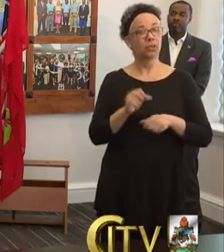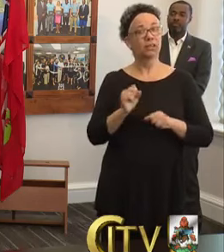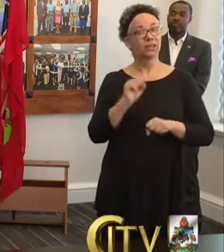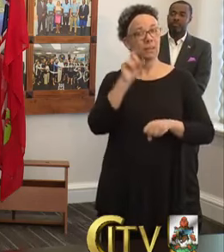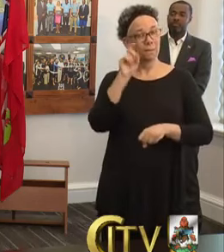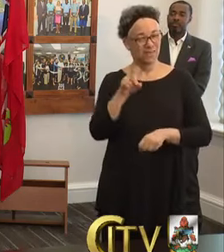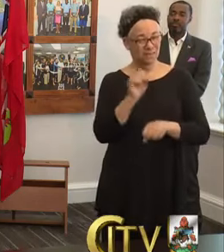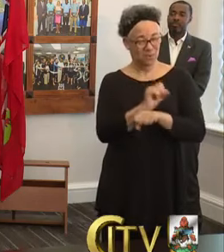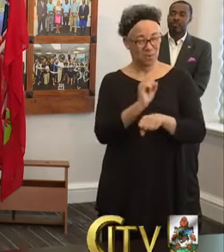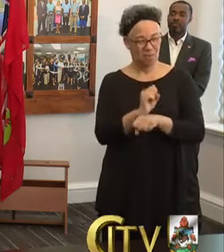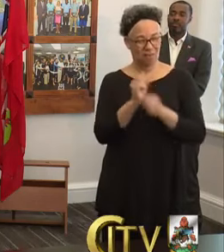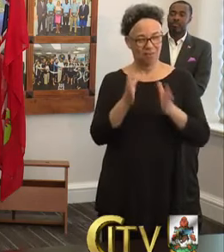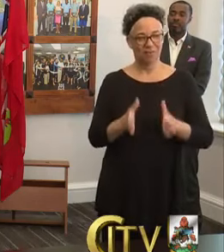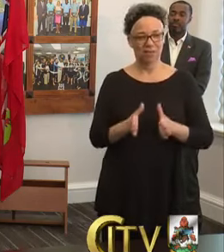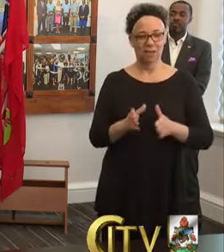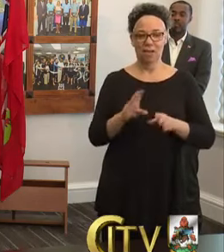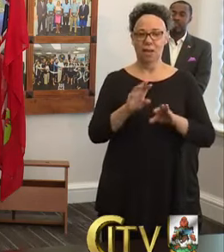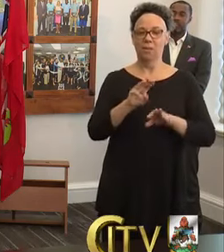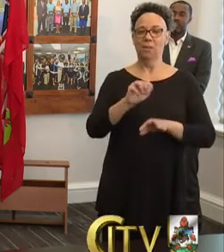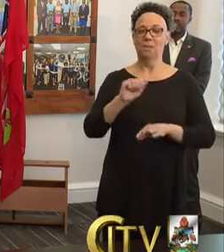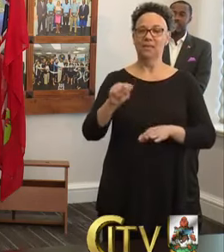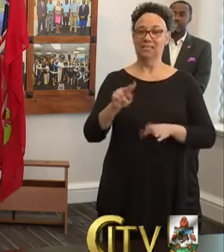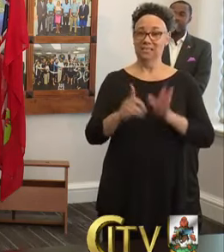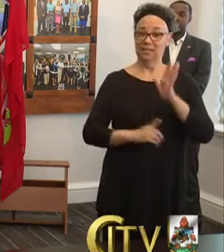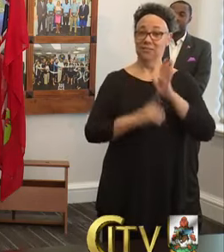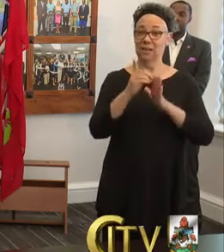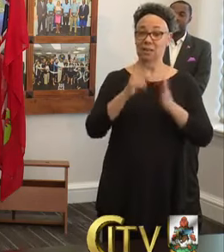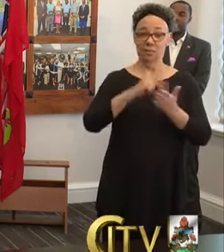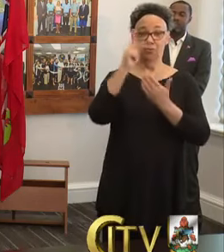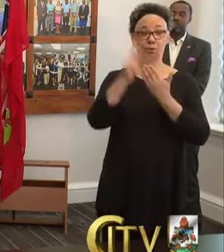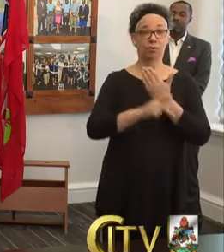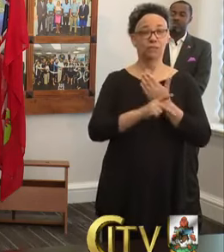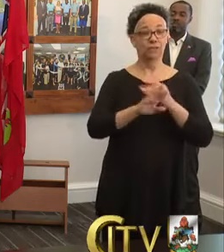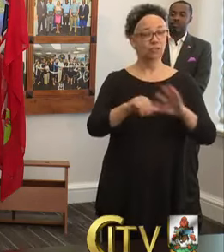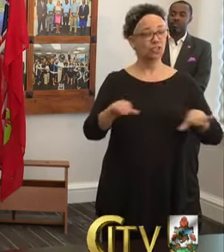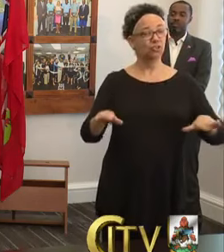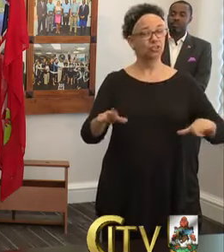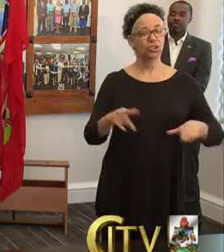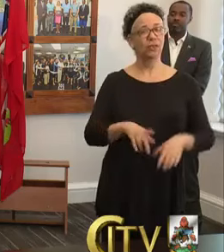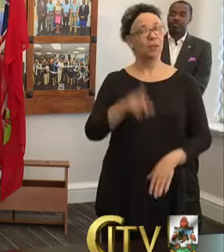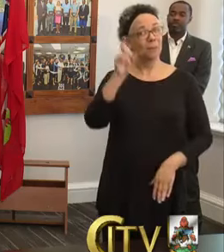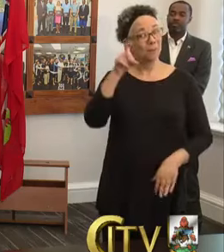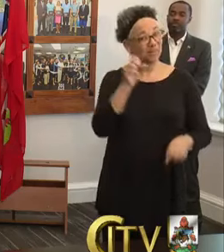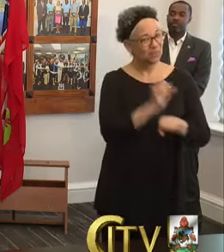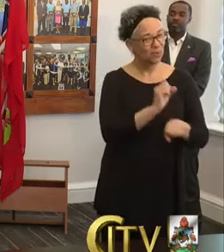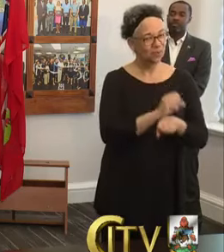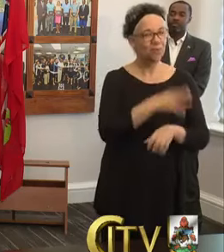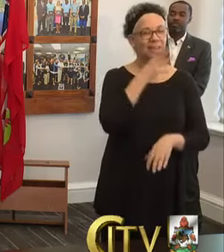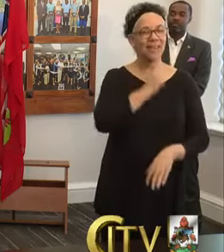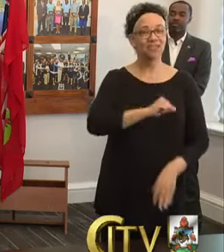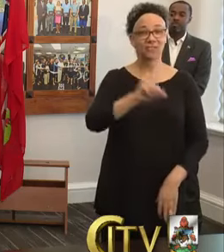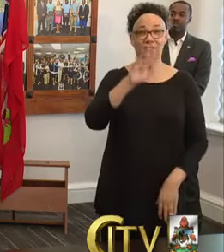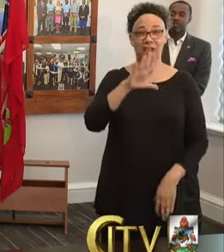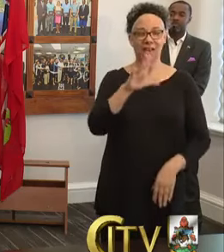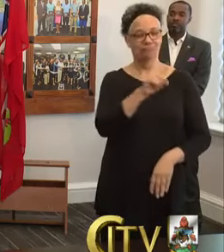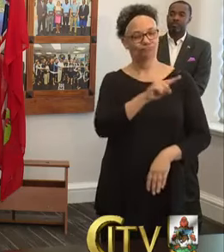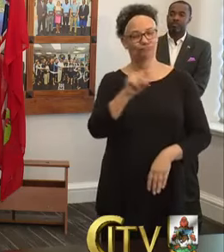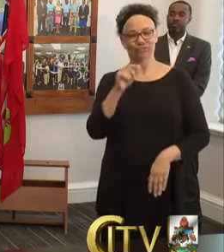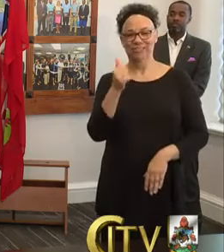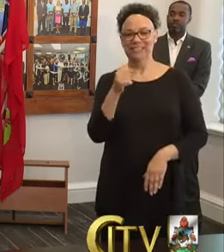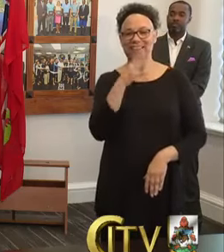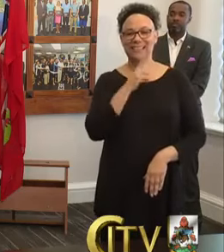Department of Education has developed a child care program for children of essential workers aged 5 to 10 years old. There are only